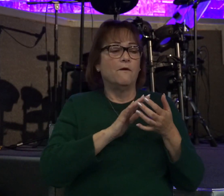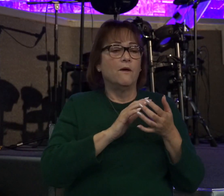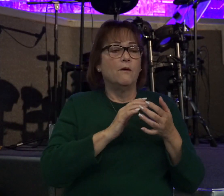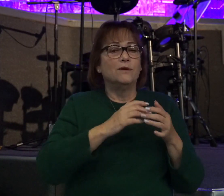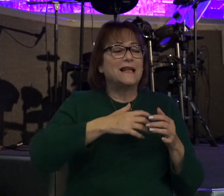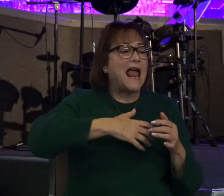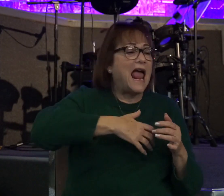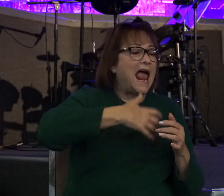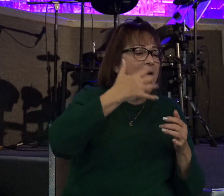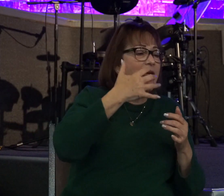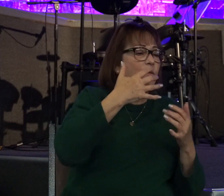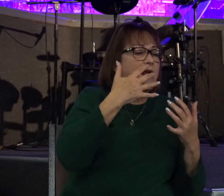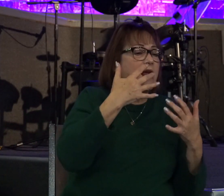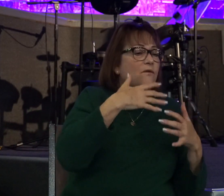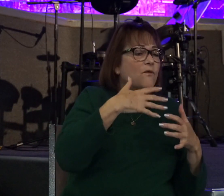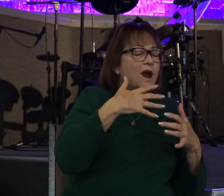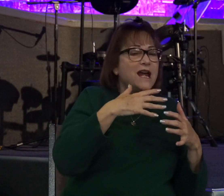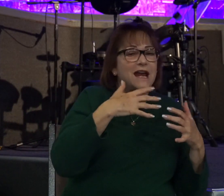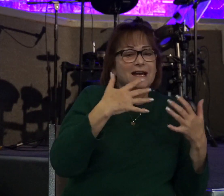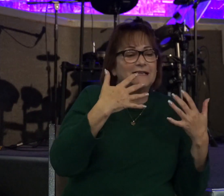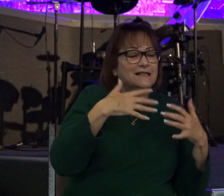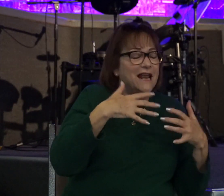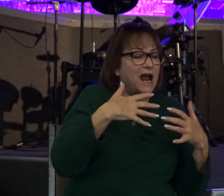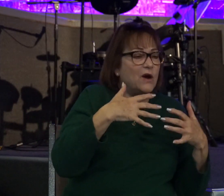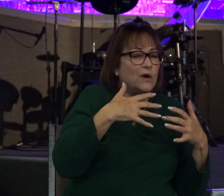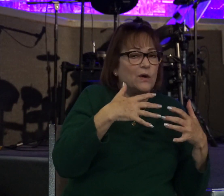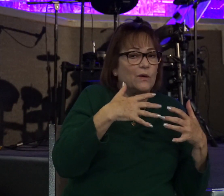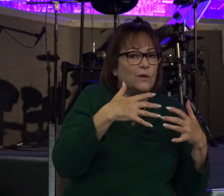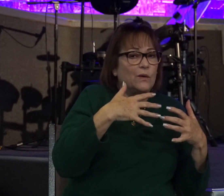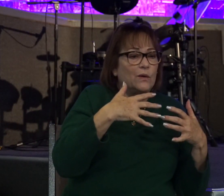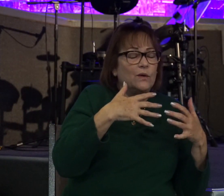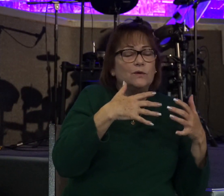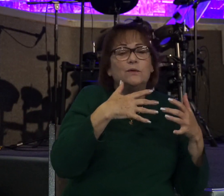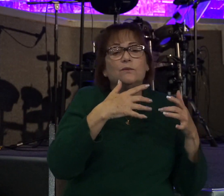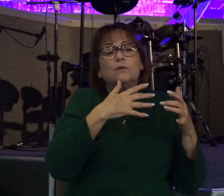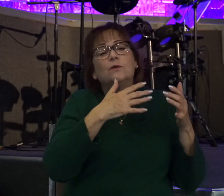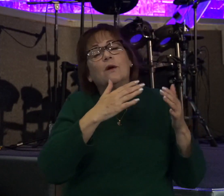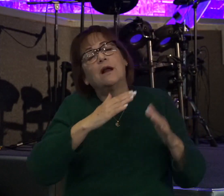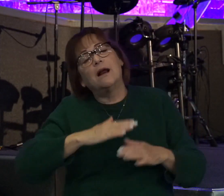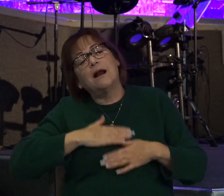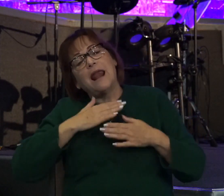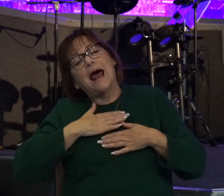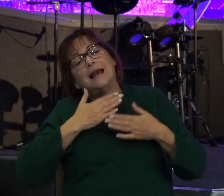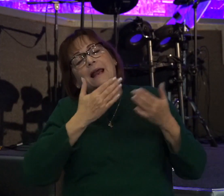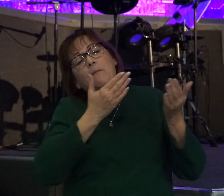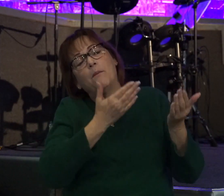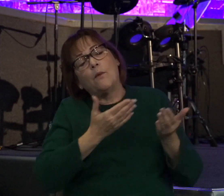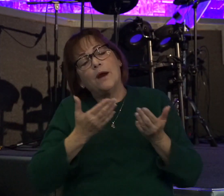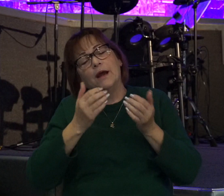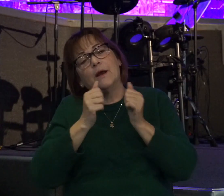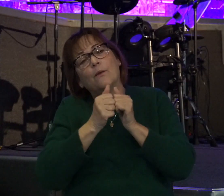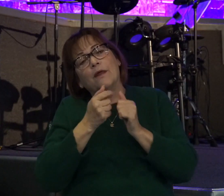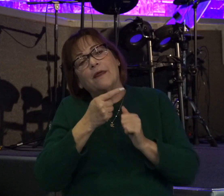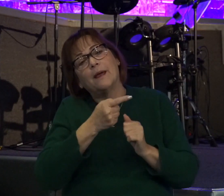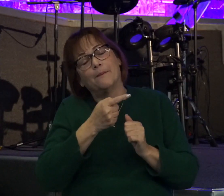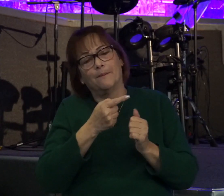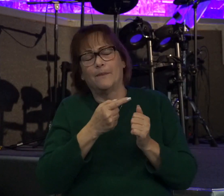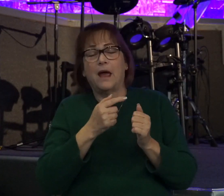and scared to go with the ark of God to gladly bring in the ark to Jerusalem with him. How cool is that?